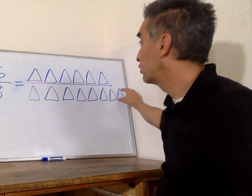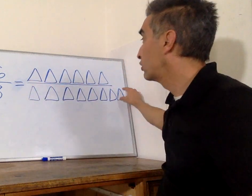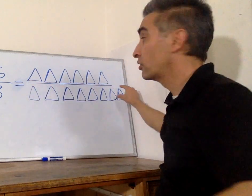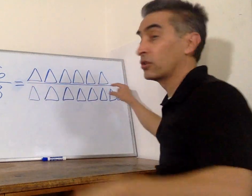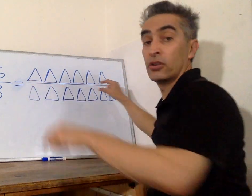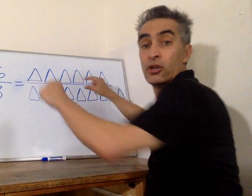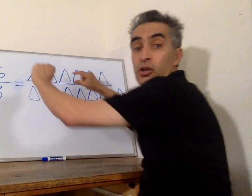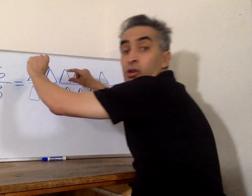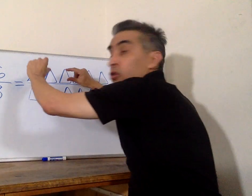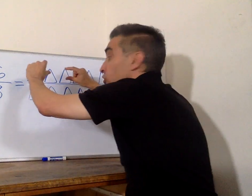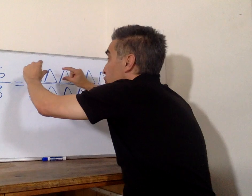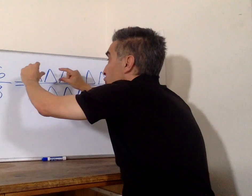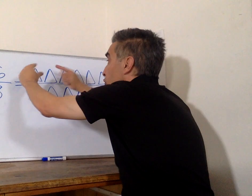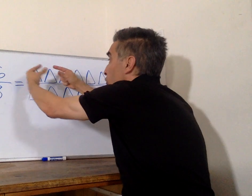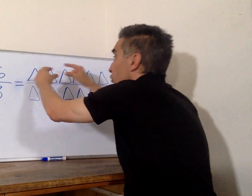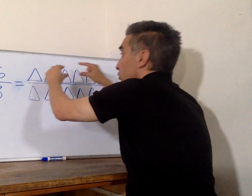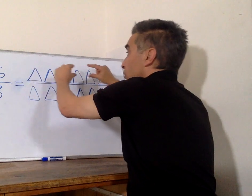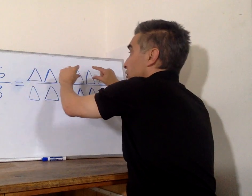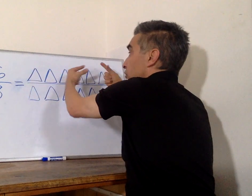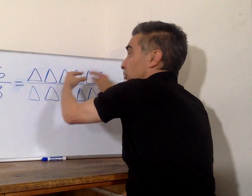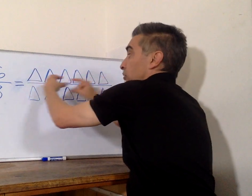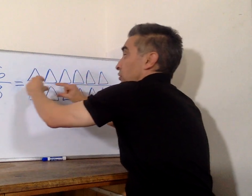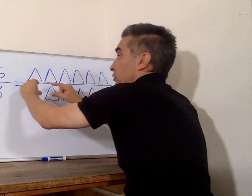into different groups.